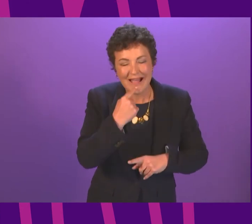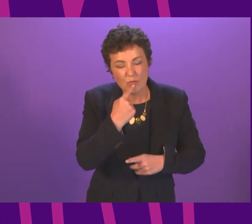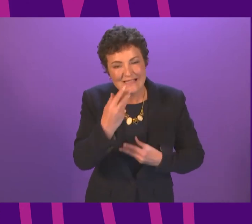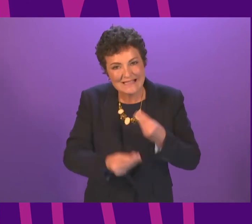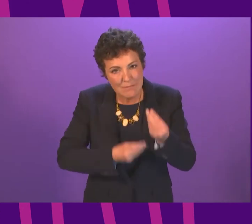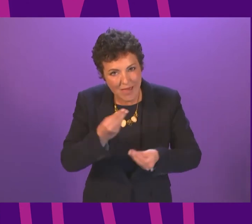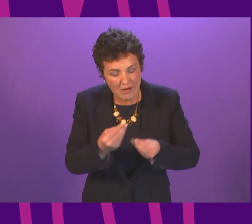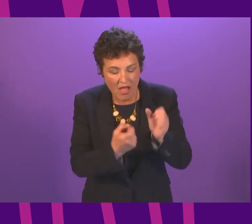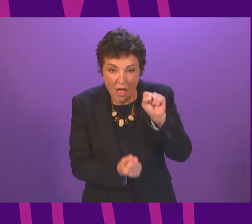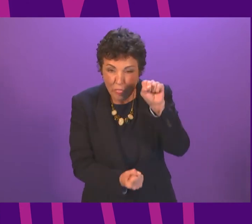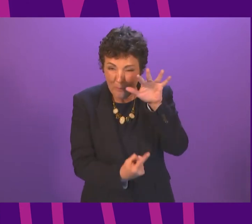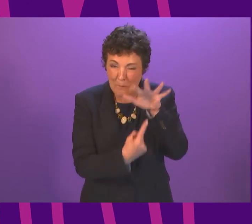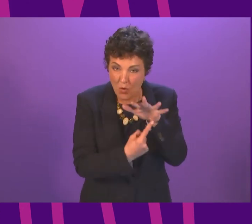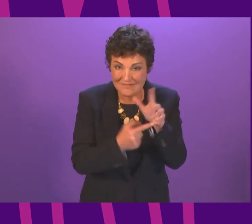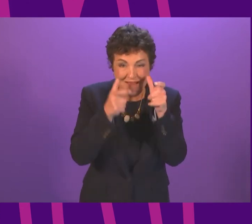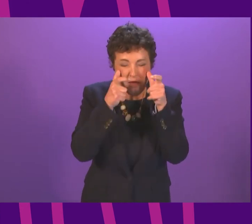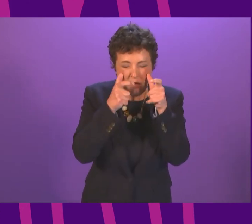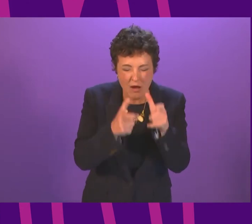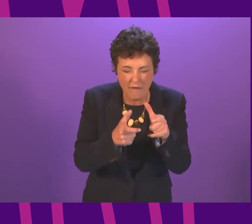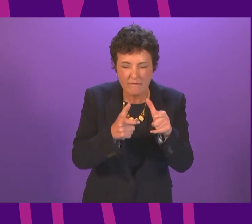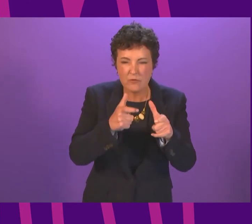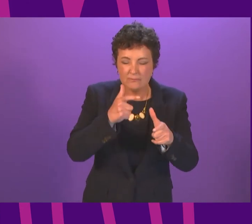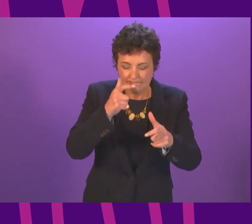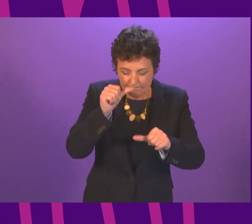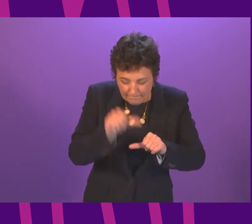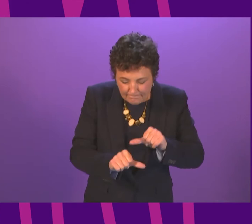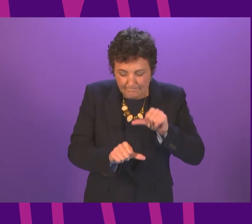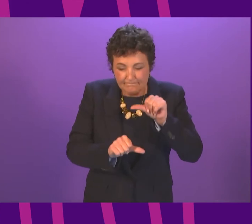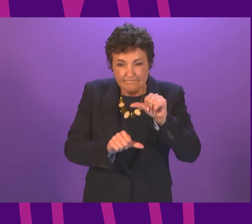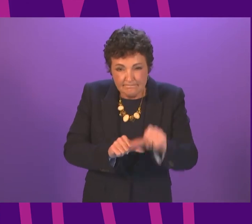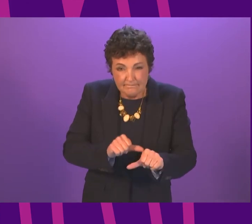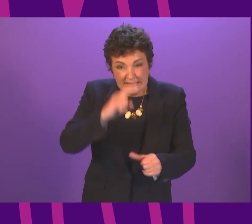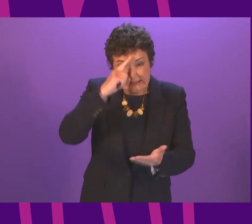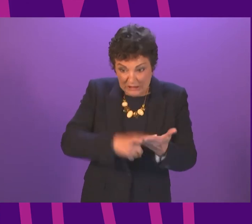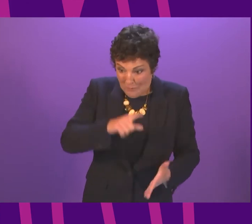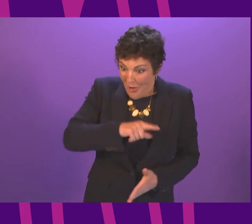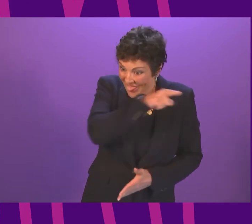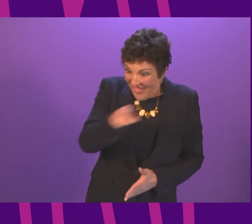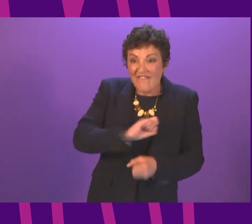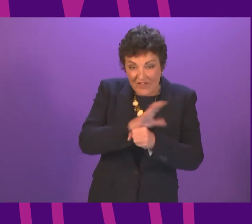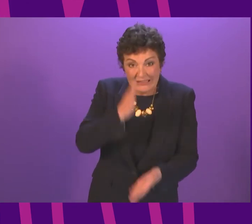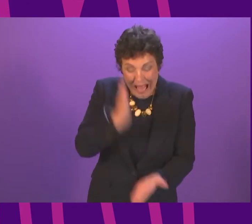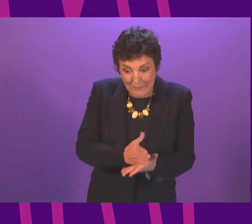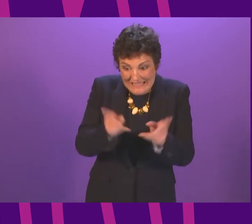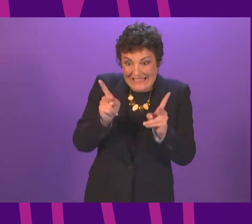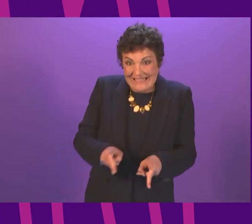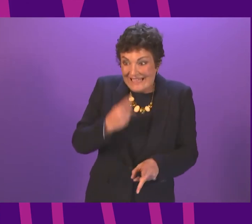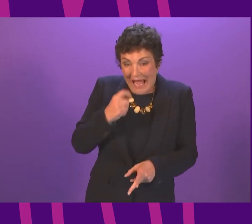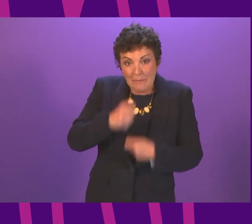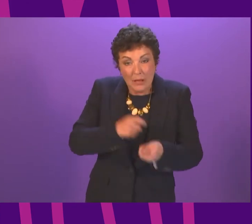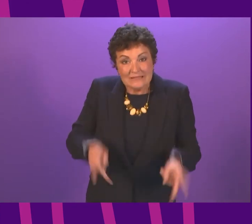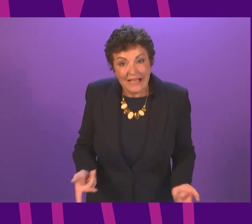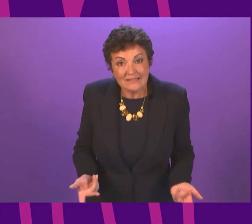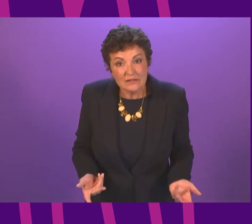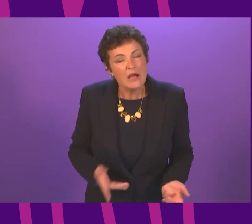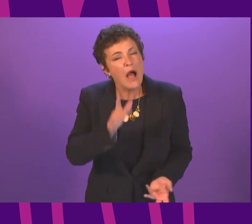of careful, cautious, responsible decision-making in the face of a deadly virus. And I was also pointing out, with